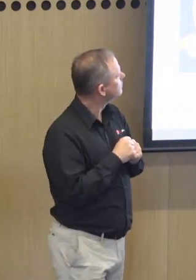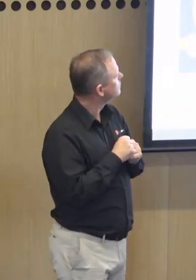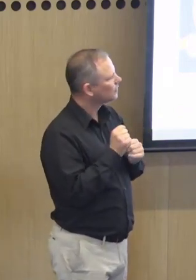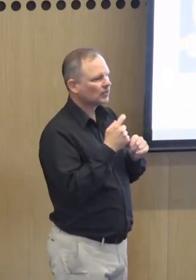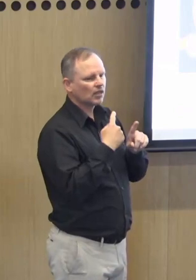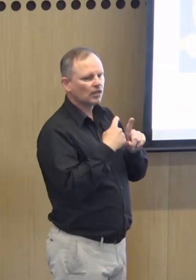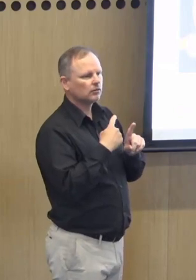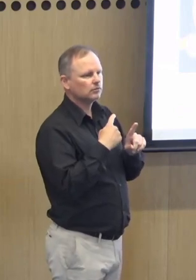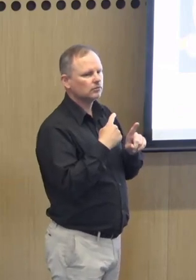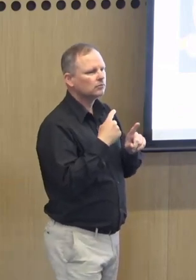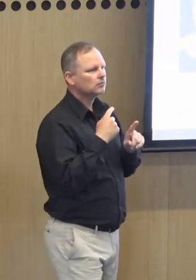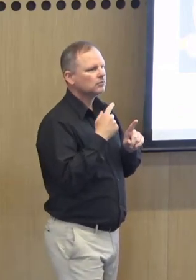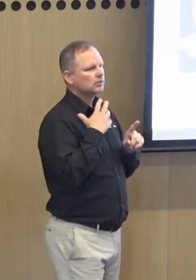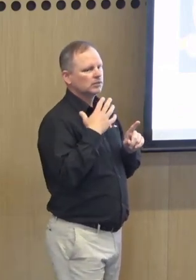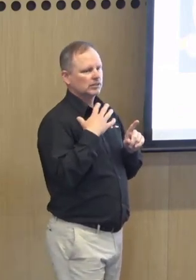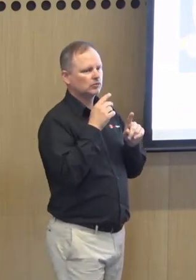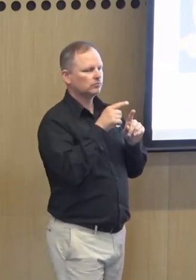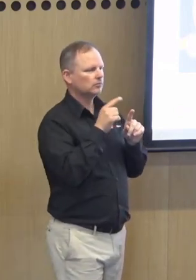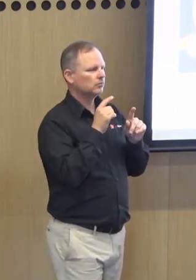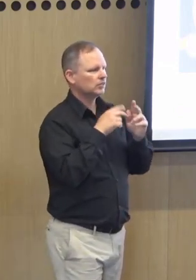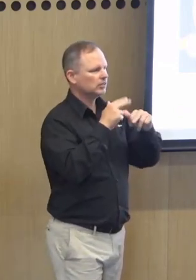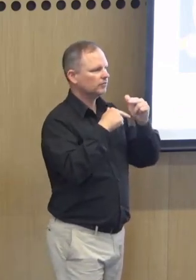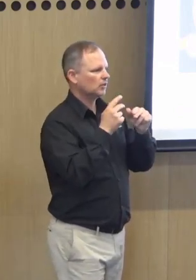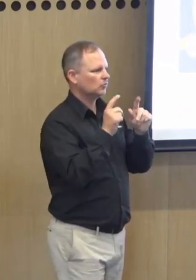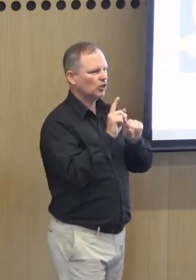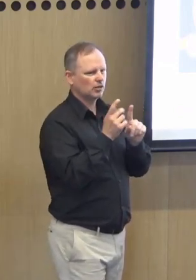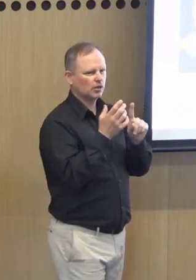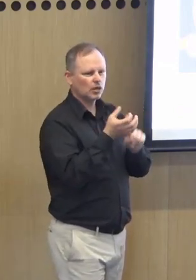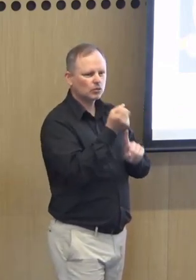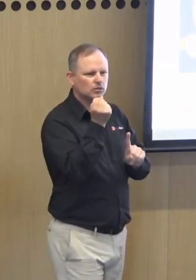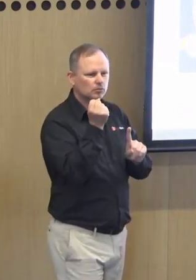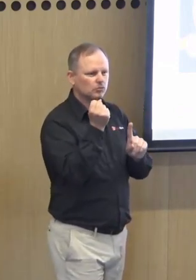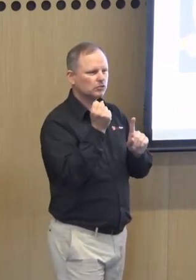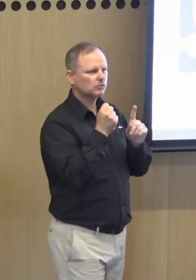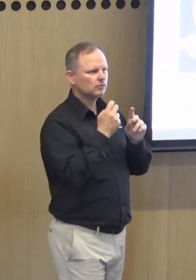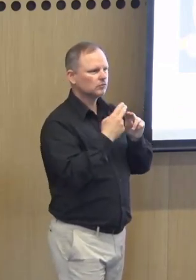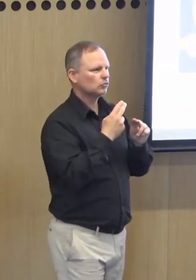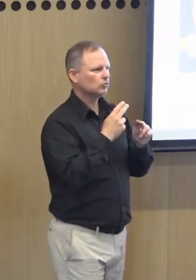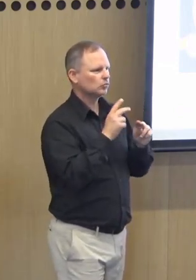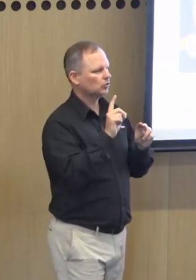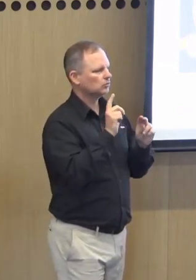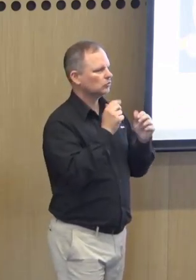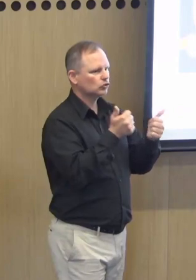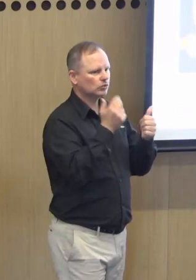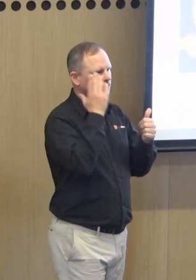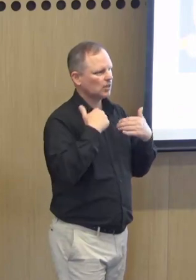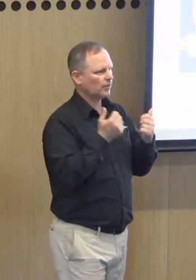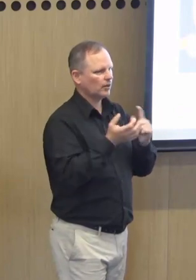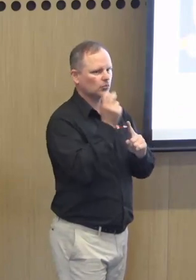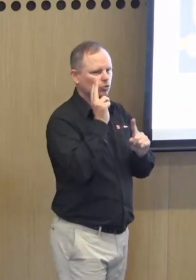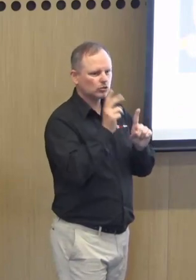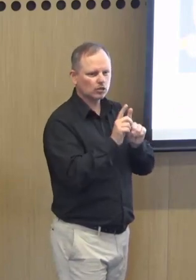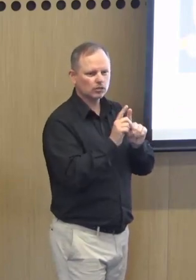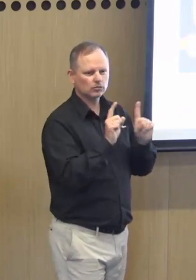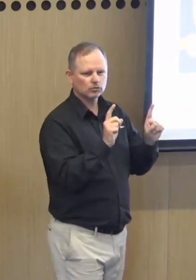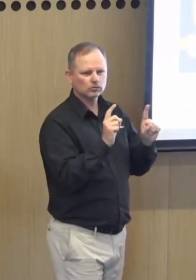framework and policy from the research findings should make a difference in that space and of course the outcomes as well conducting deaf led